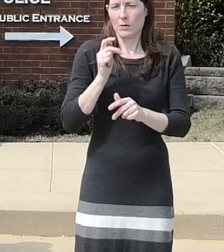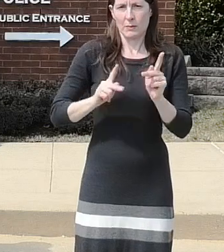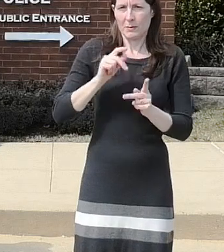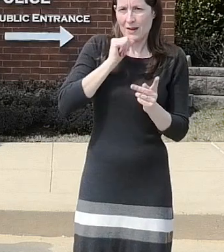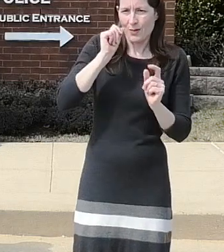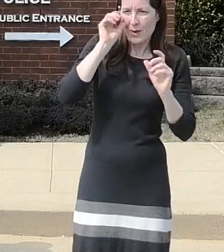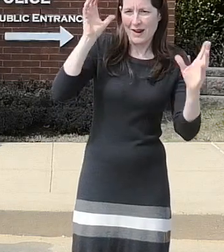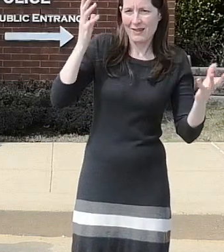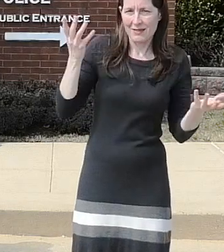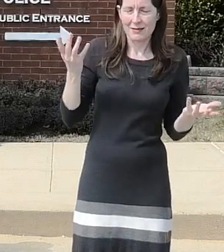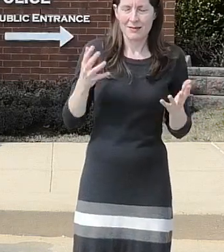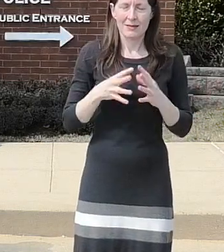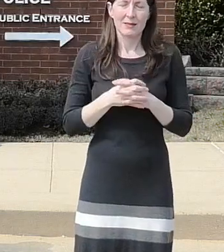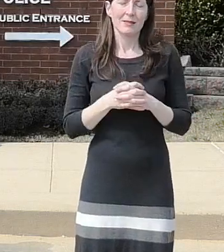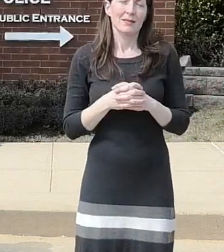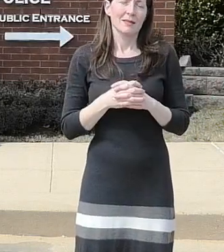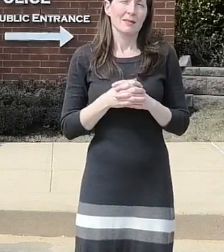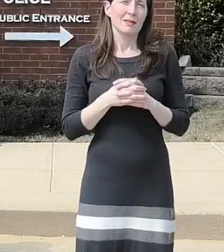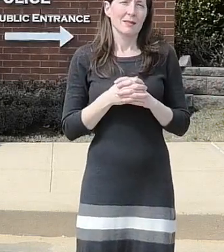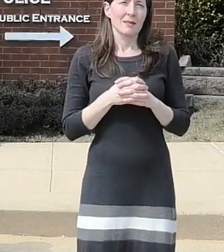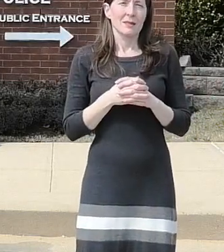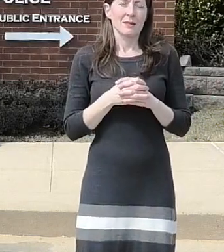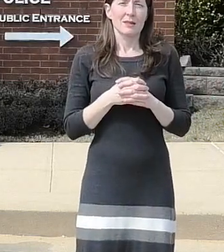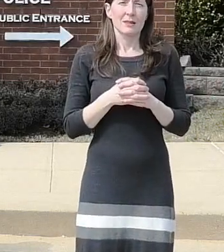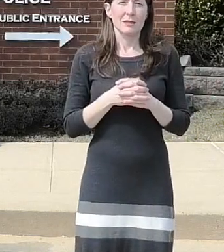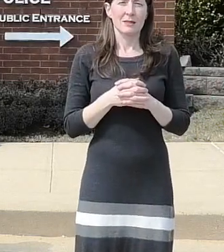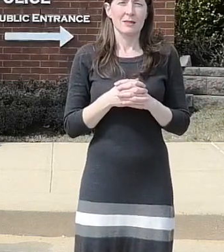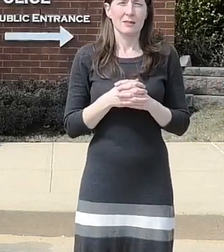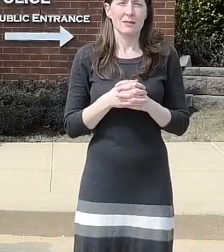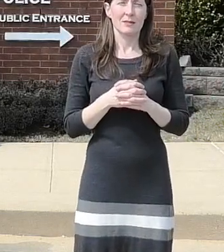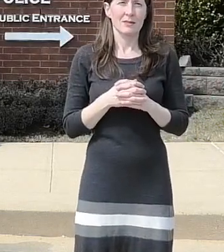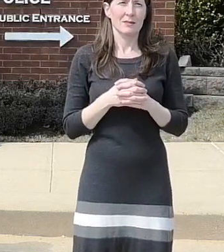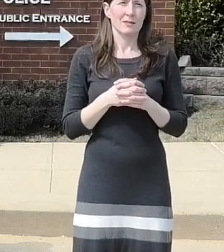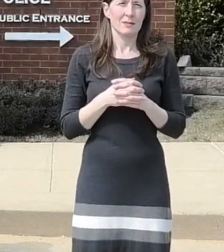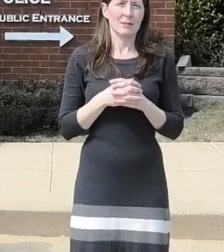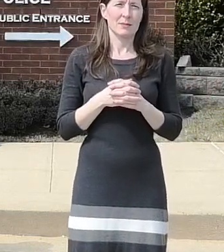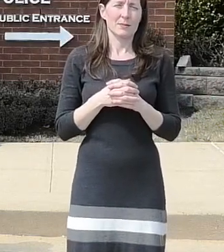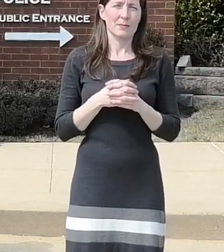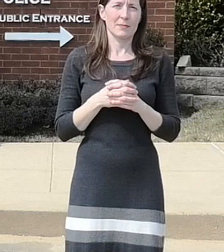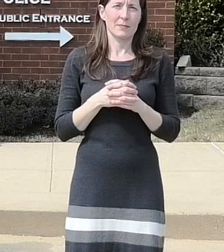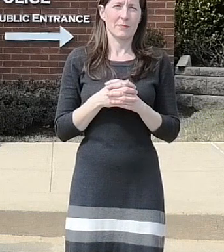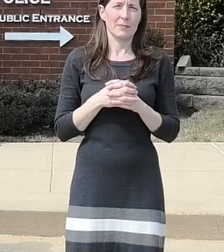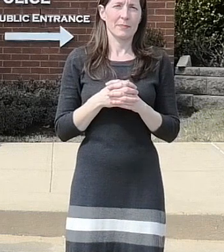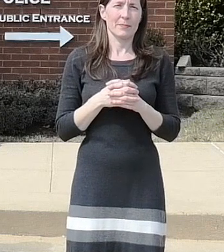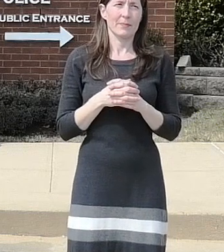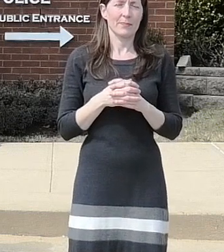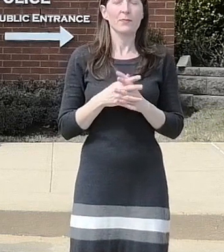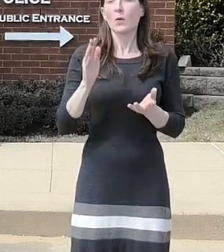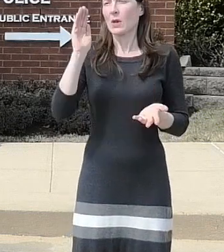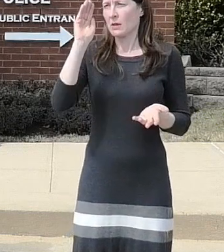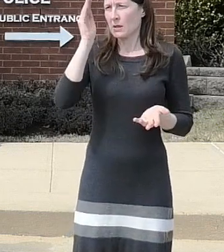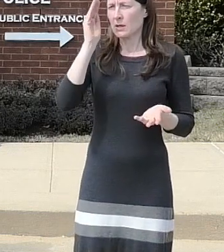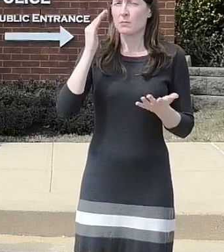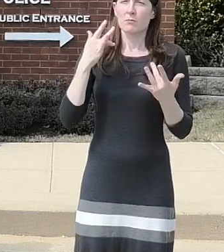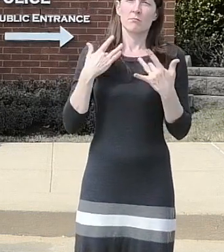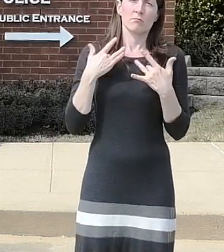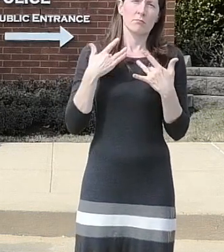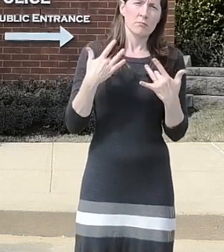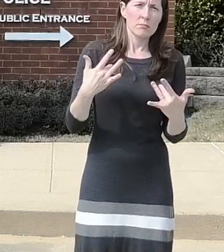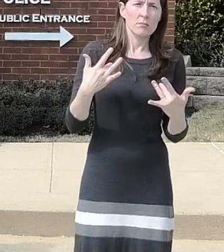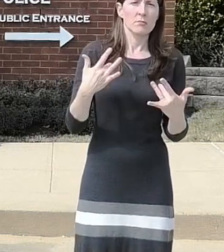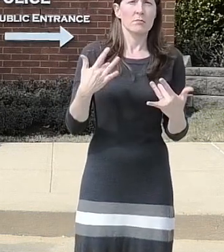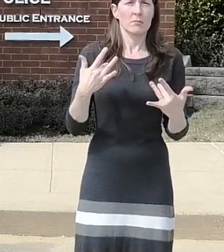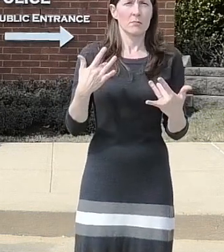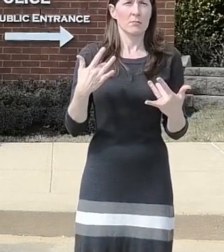and there's usually um you know a set